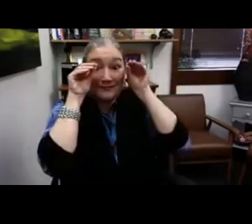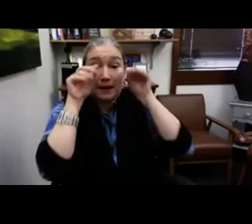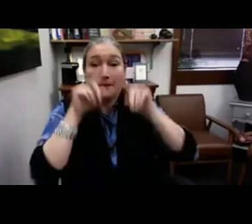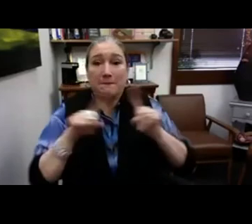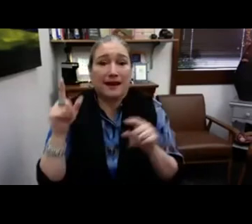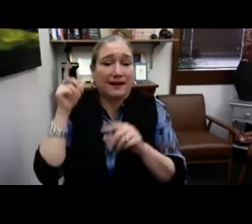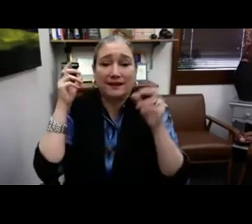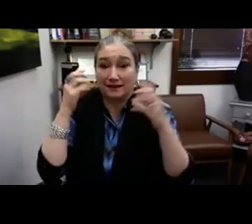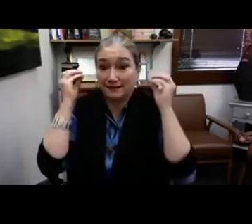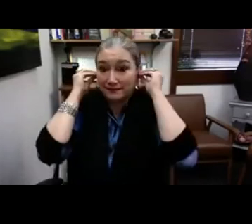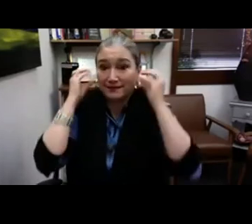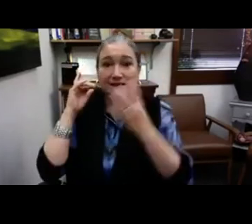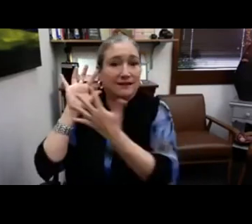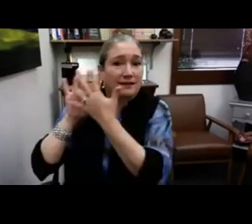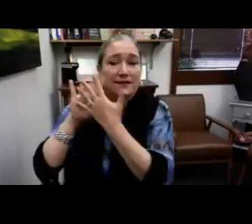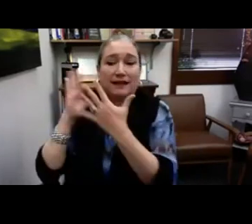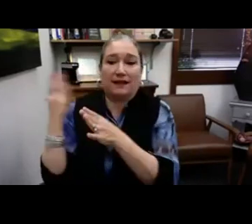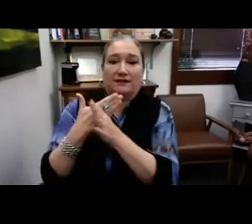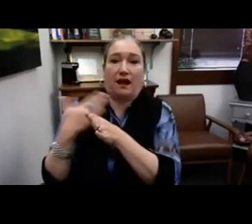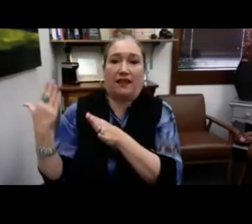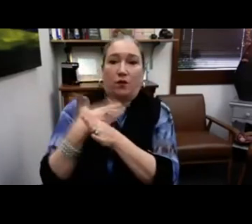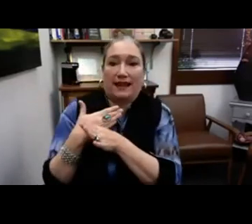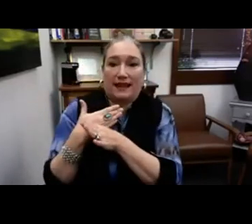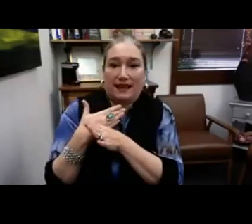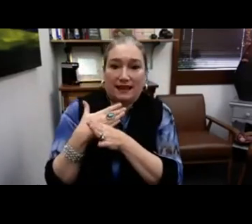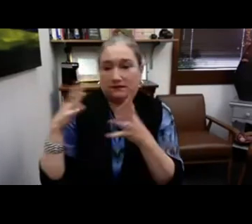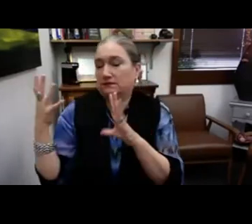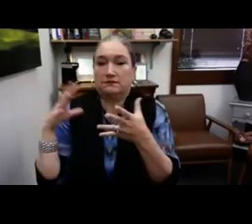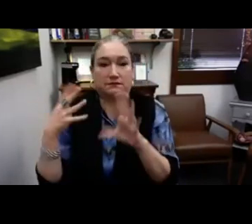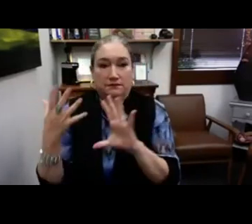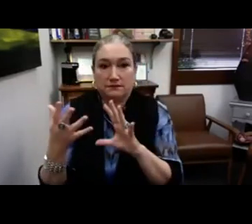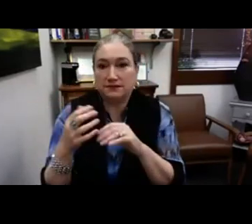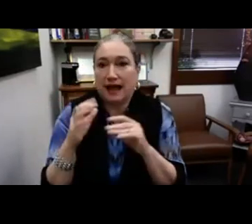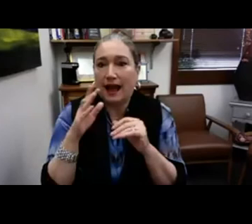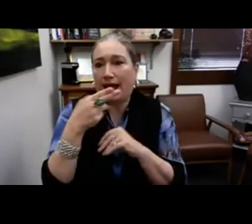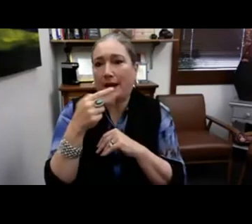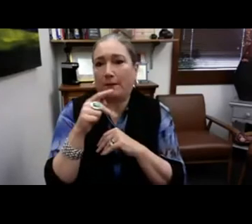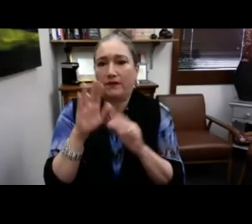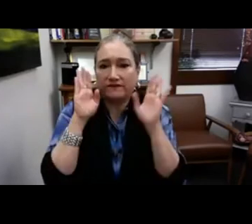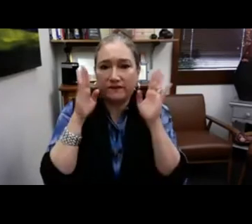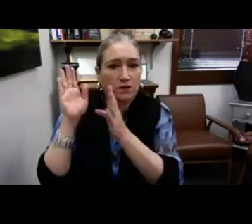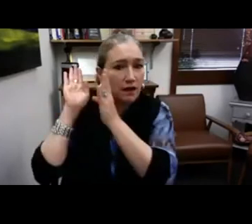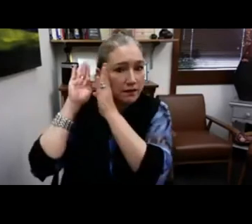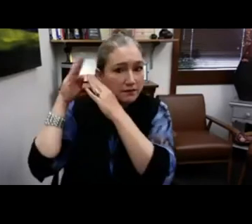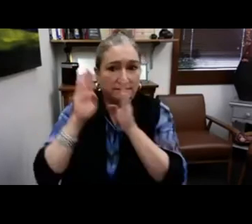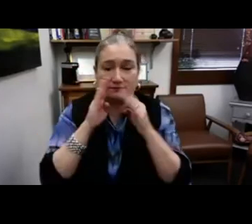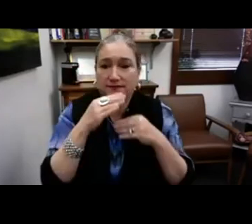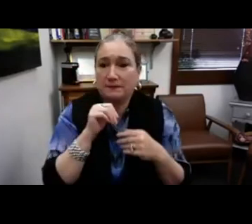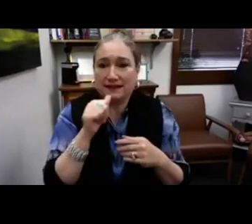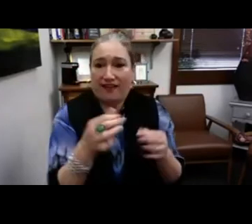And I was able to understand them and learn language. But when you put the FM system on me, it just got in the way.